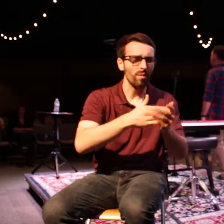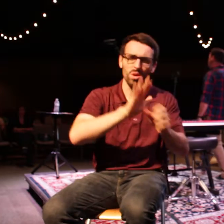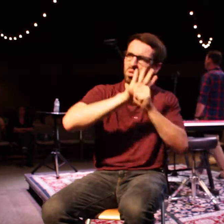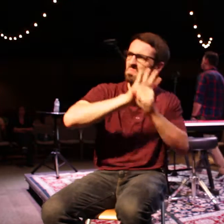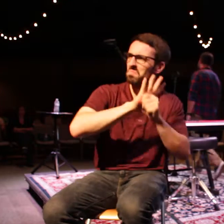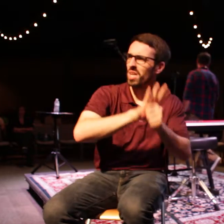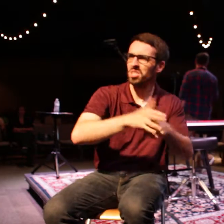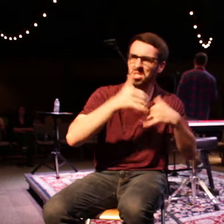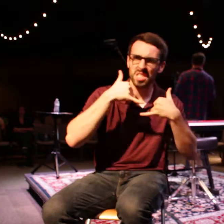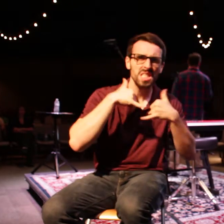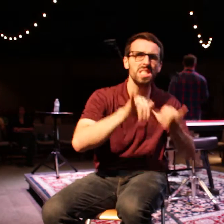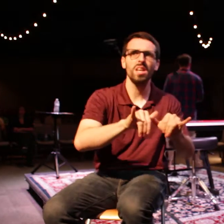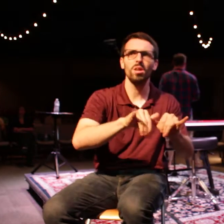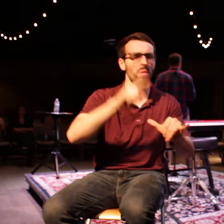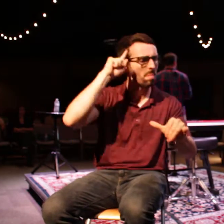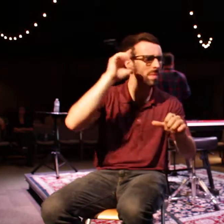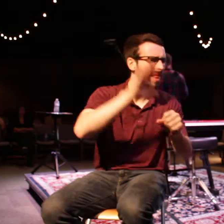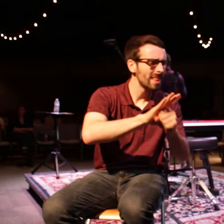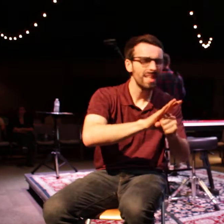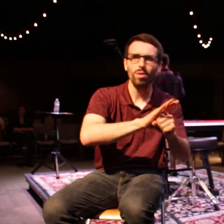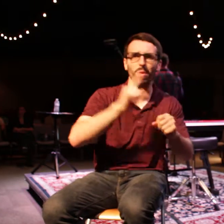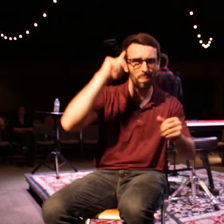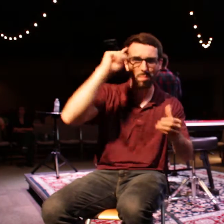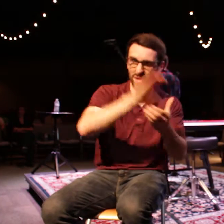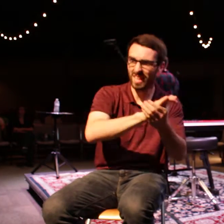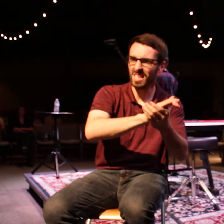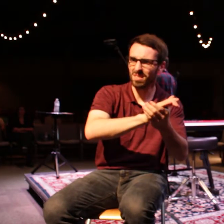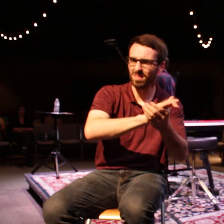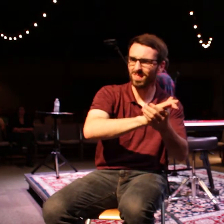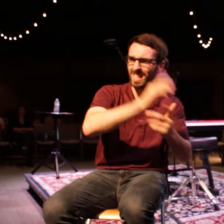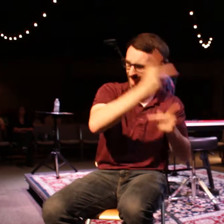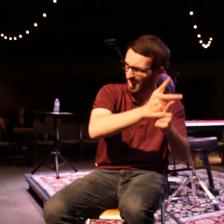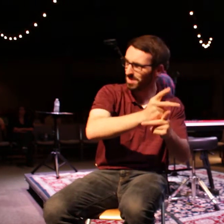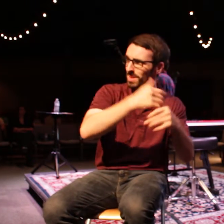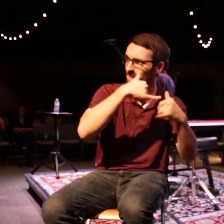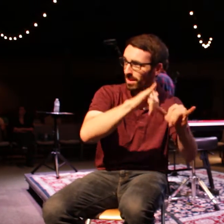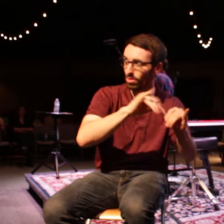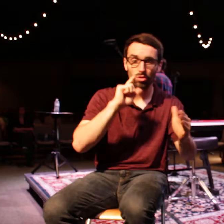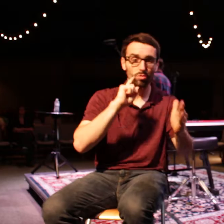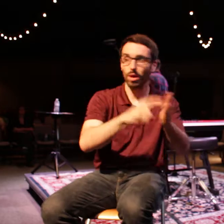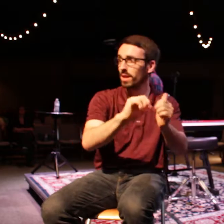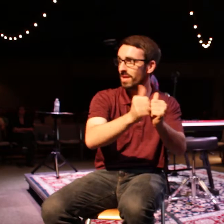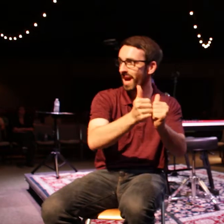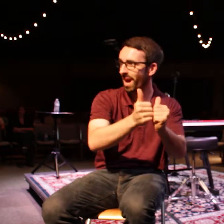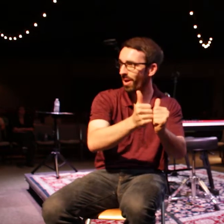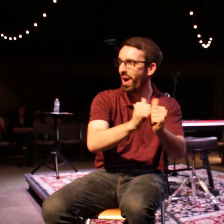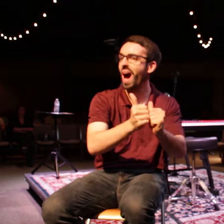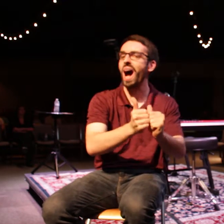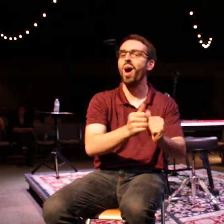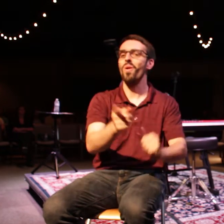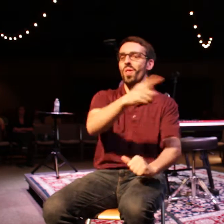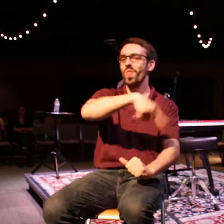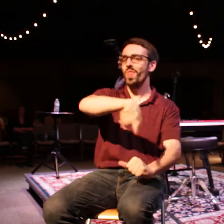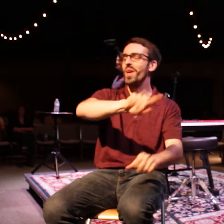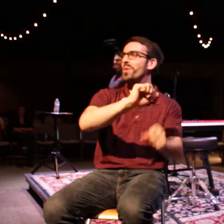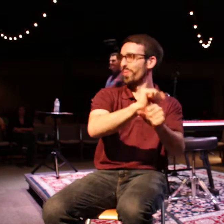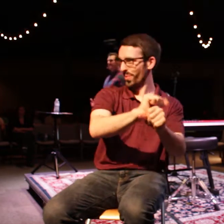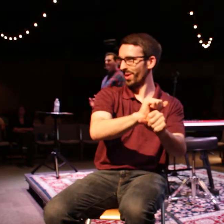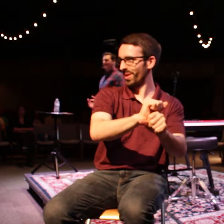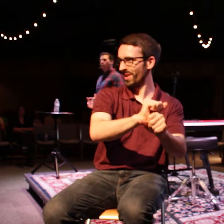follower of Jesus is in the way that they work. There's something about followers of Jesus that